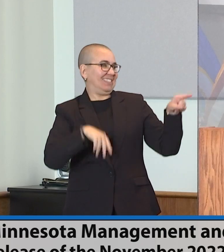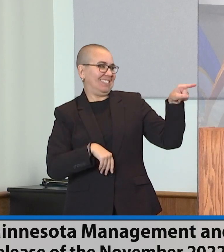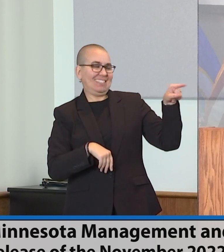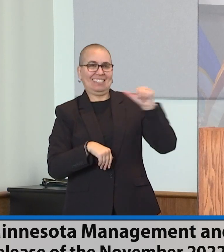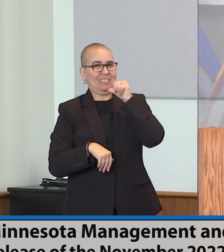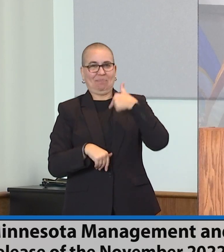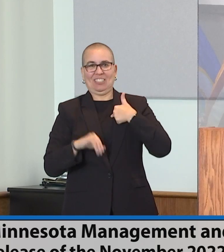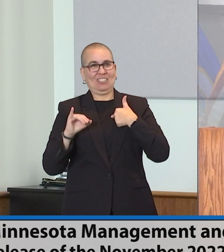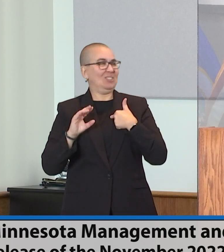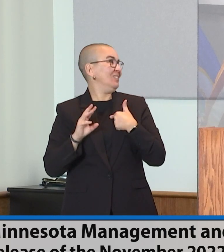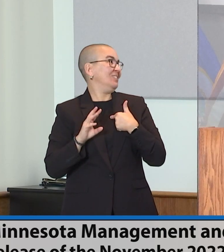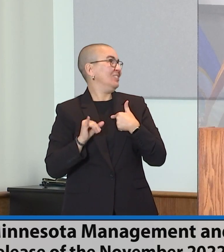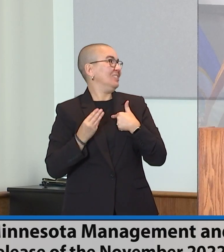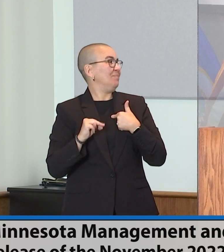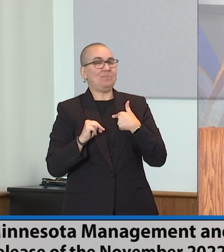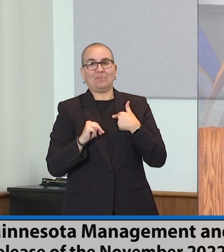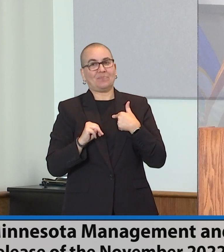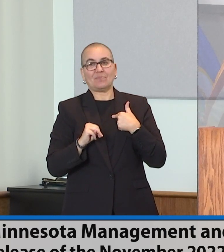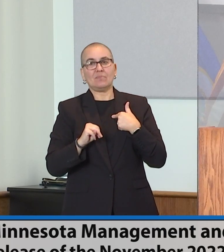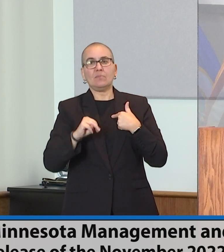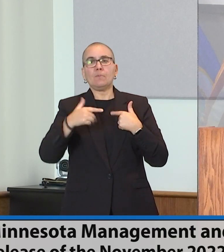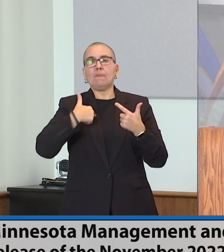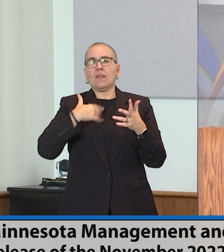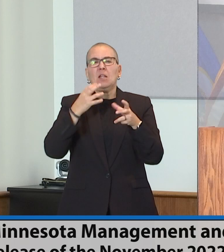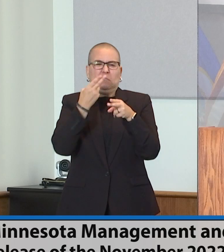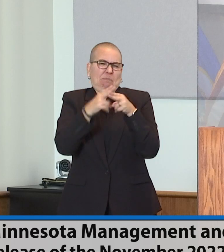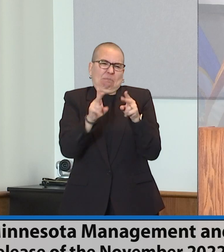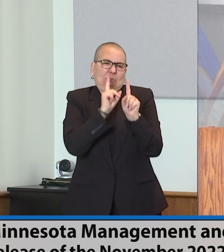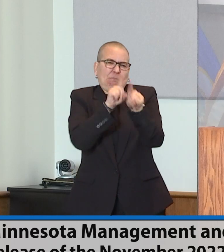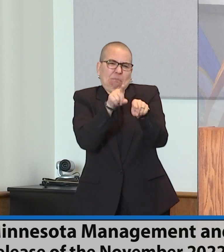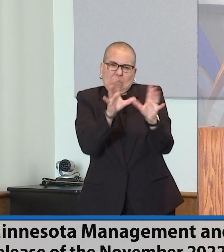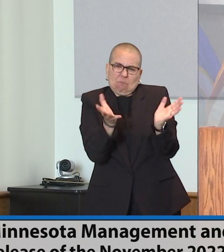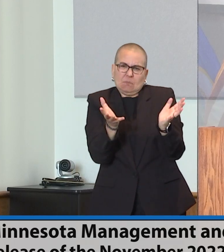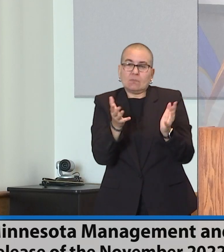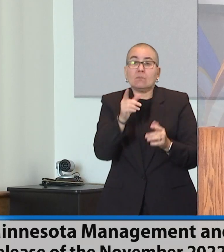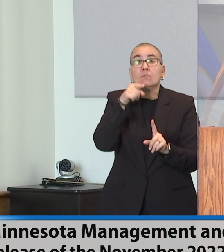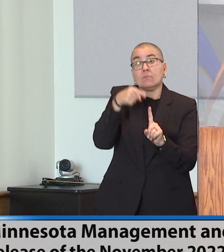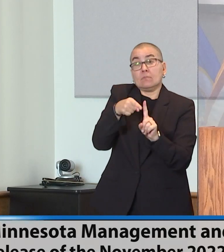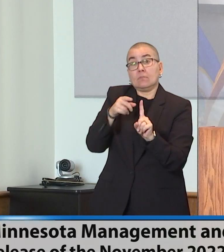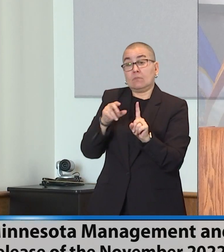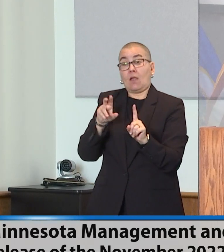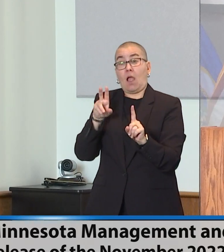quick response on unemployment and then I'll turn it over to the governor and lieutenant governor.